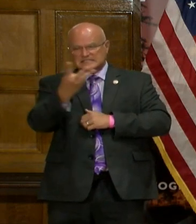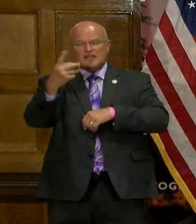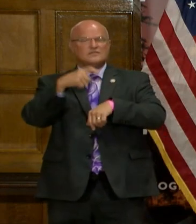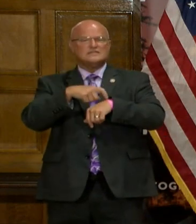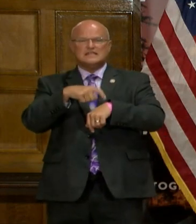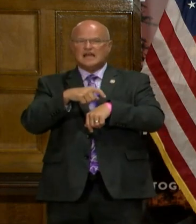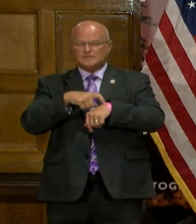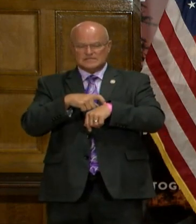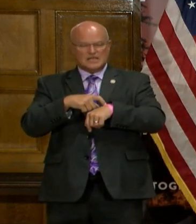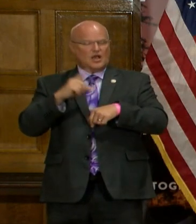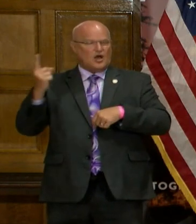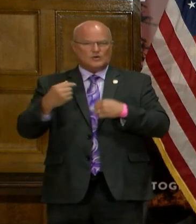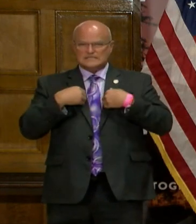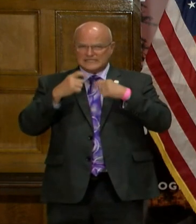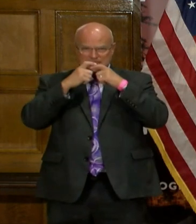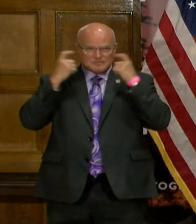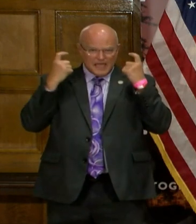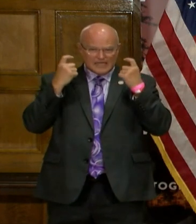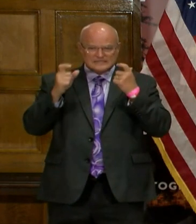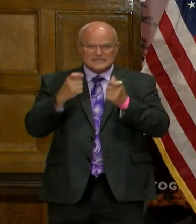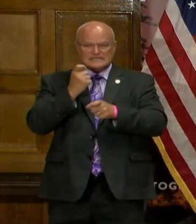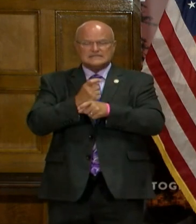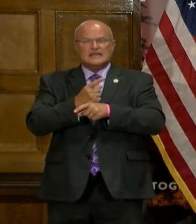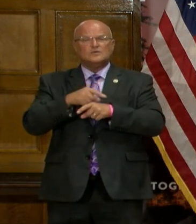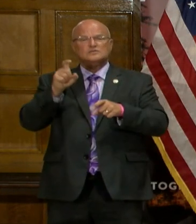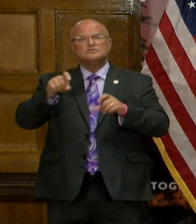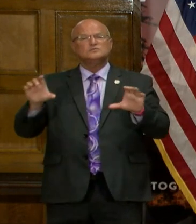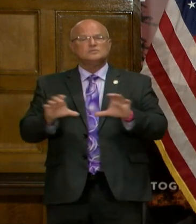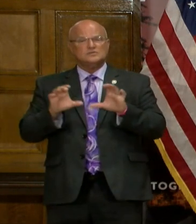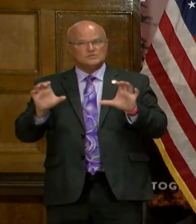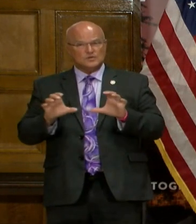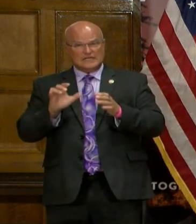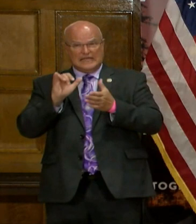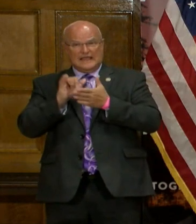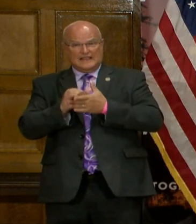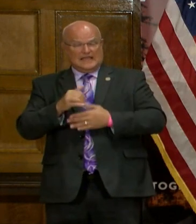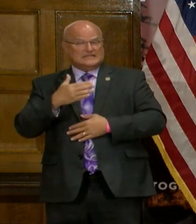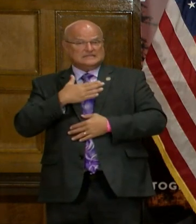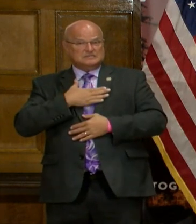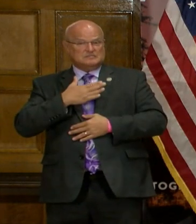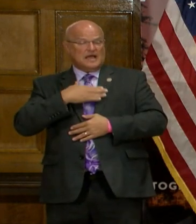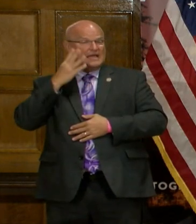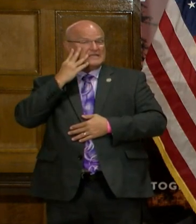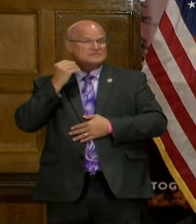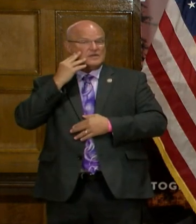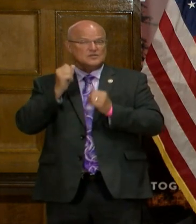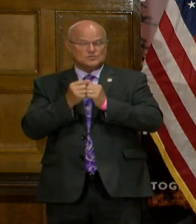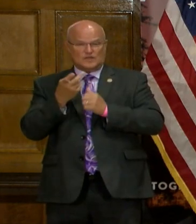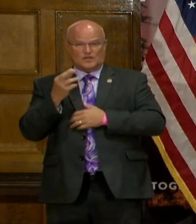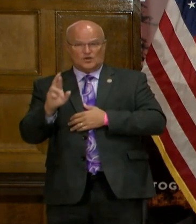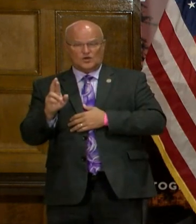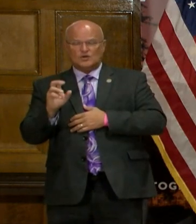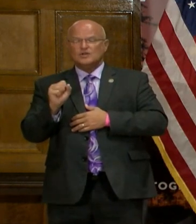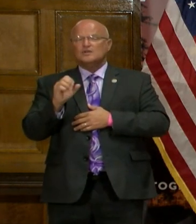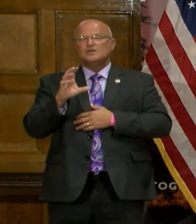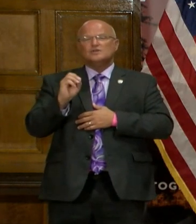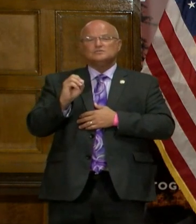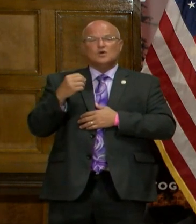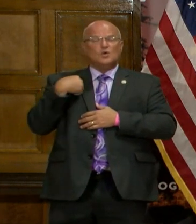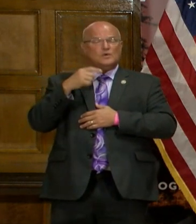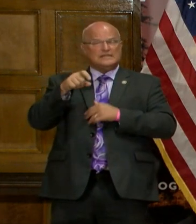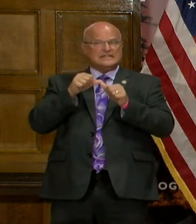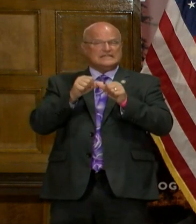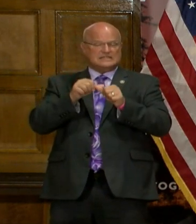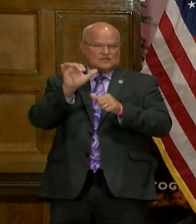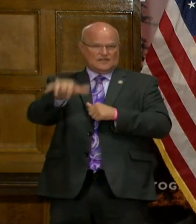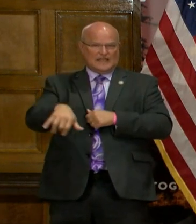She's setting the – she's doing exactly what she should do. That's my – has been my experience with that. And so we need